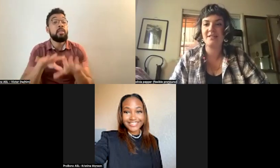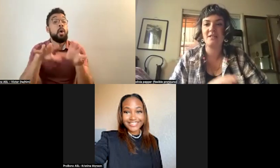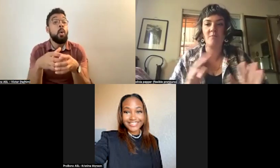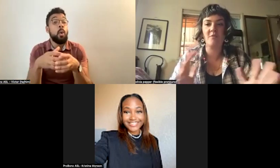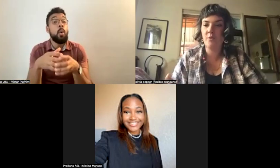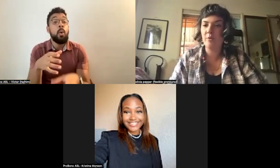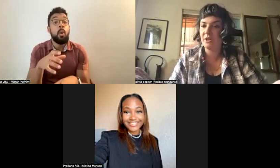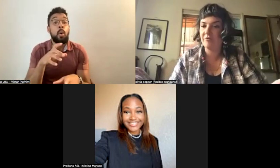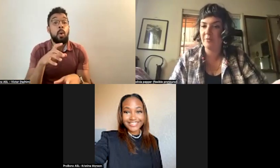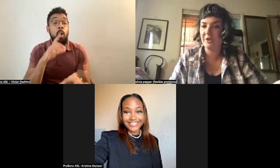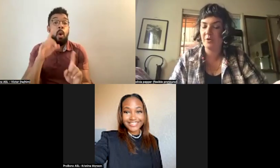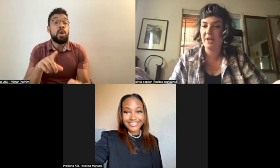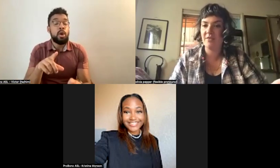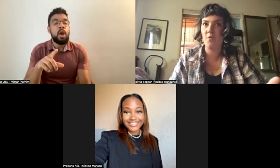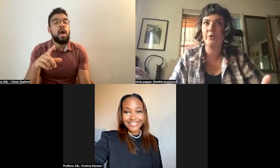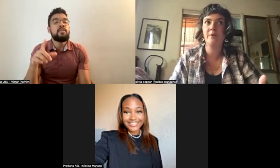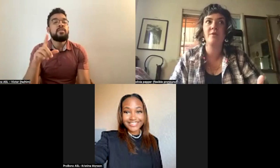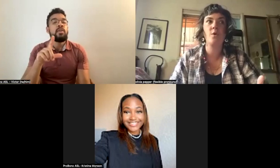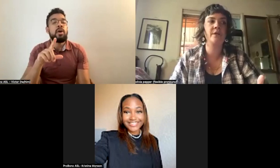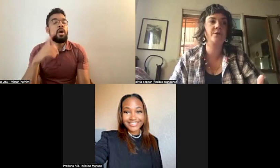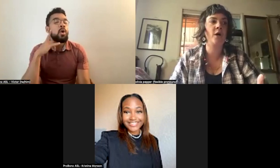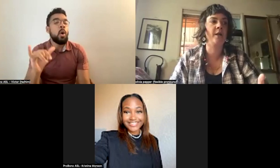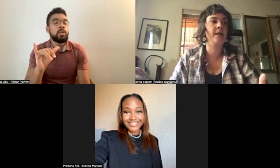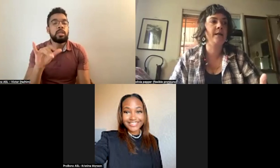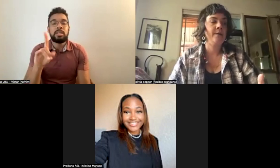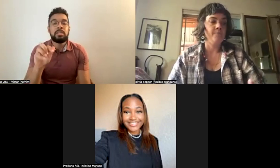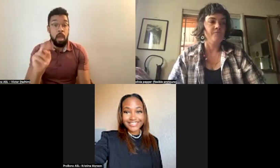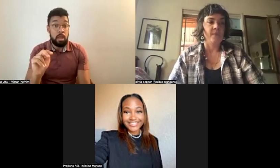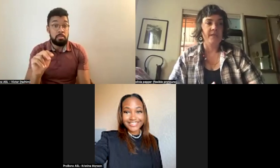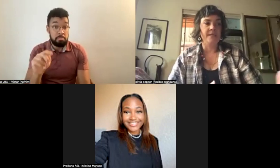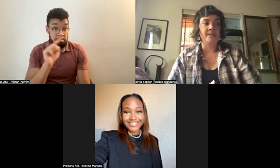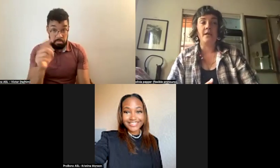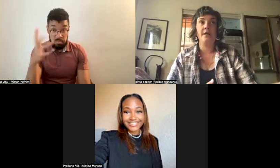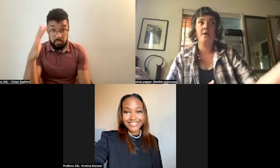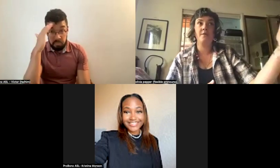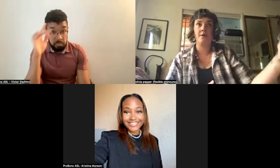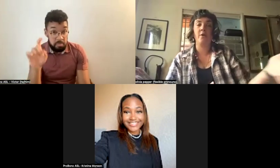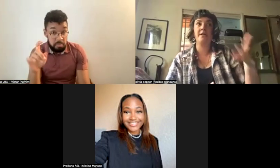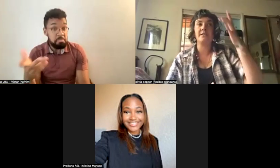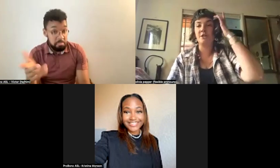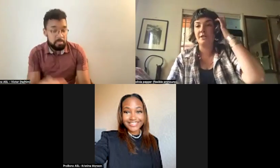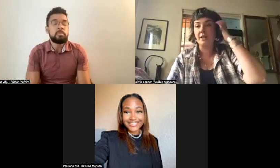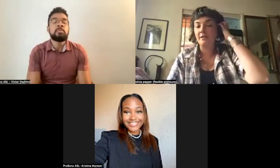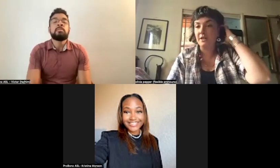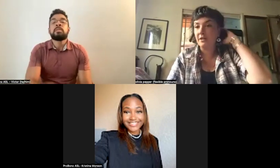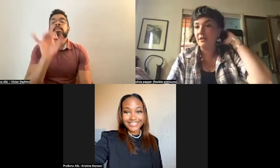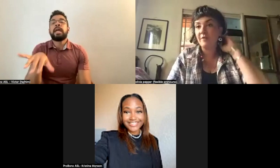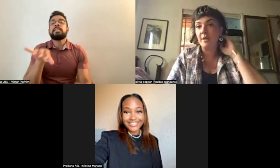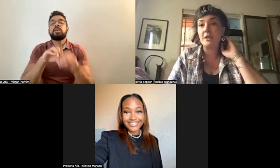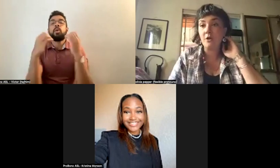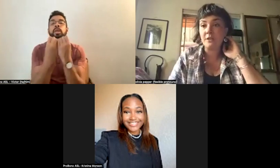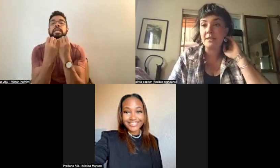some of you will be familiar with. The Order of the Golden Dawn is the organization that the